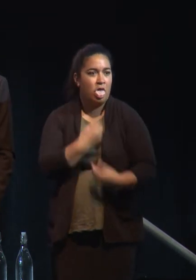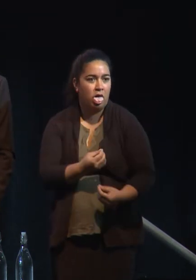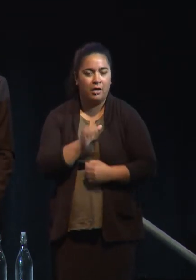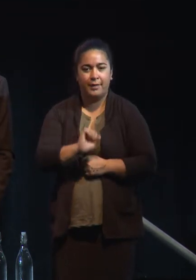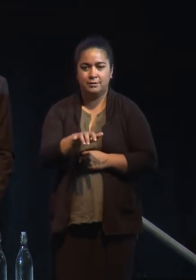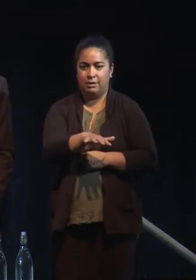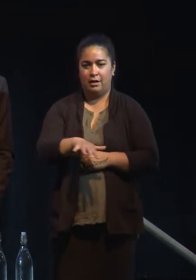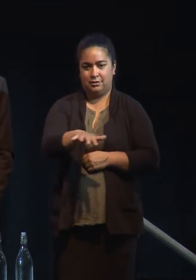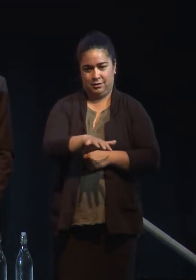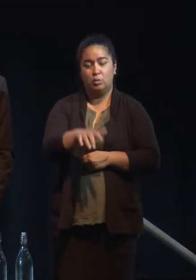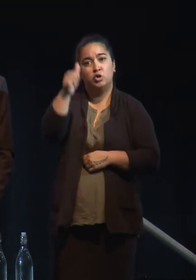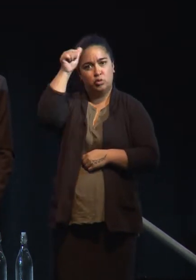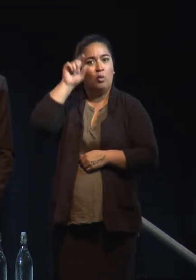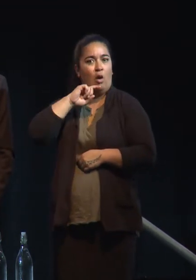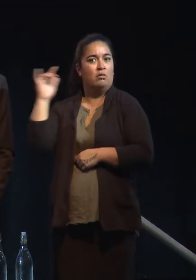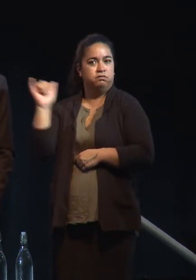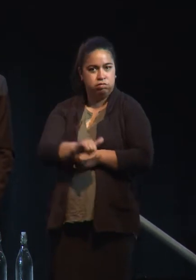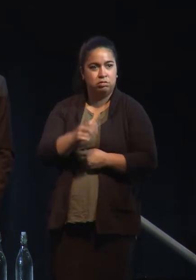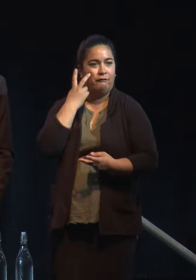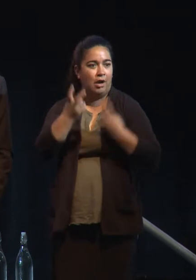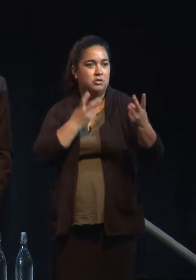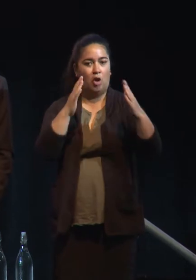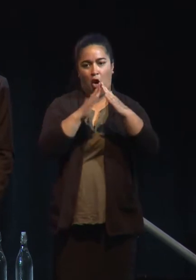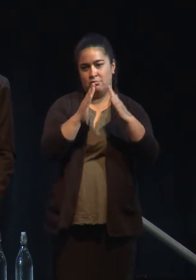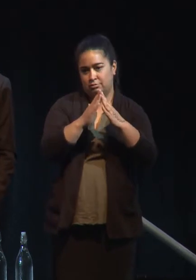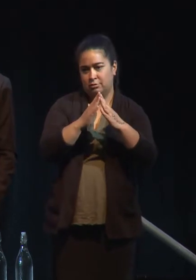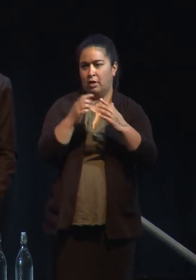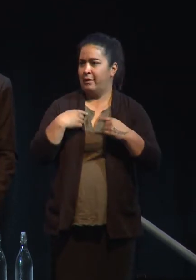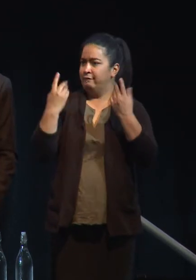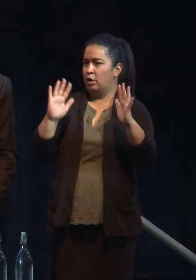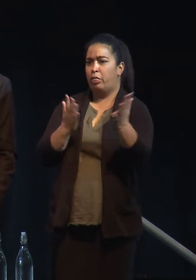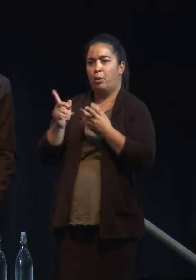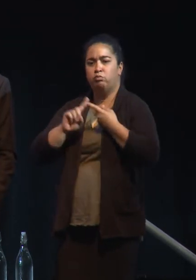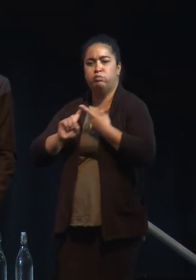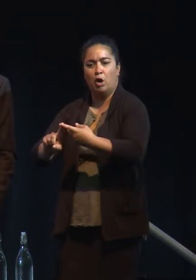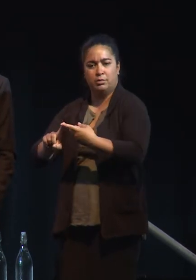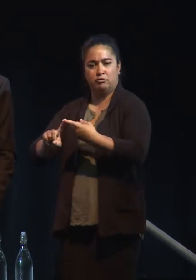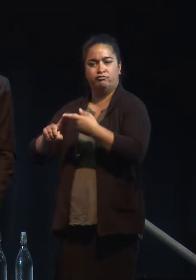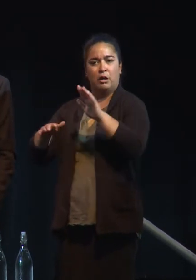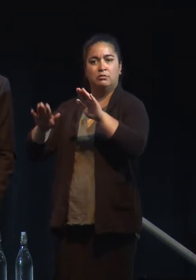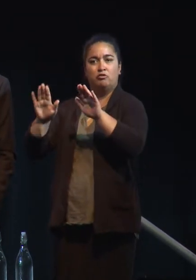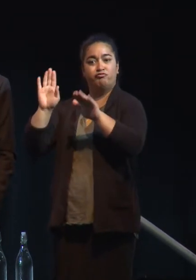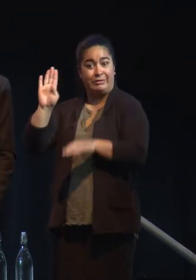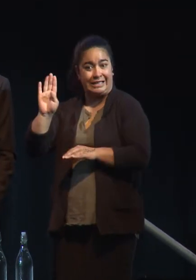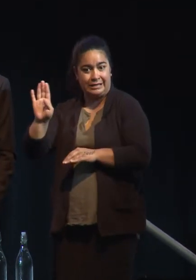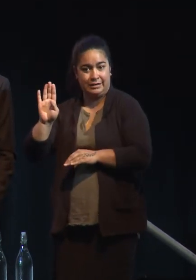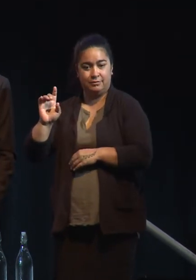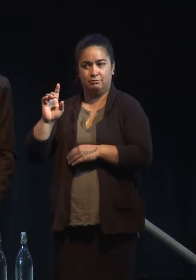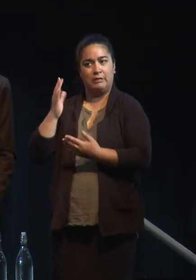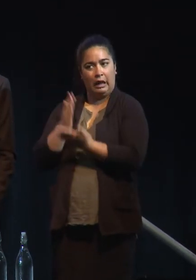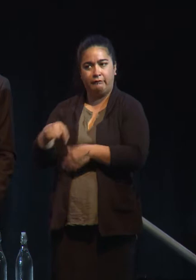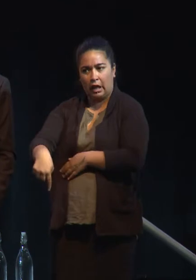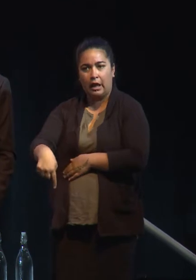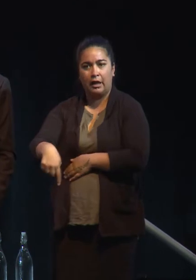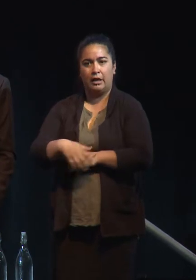look for a home. We went through the permanent residency process and the day that we landed,